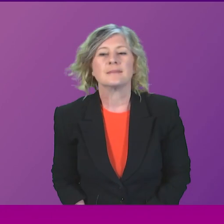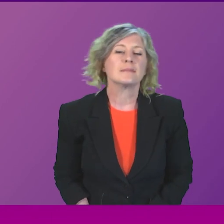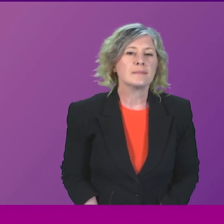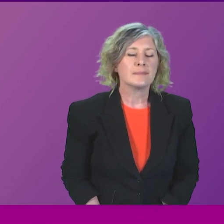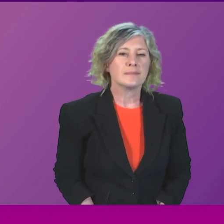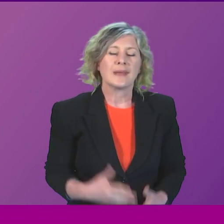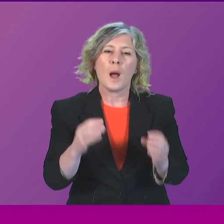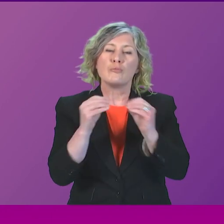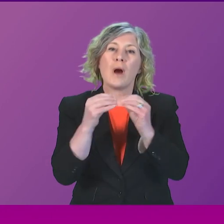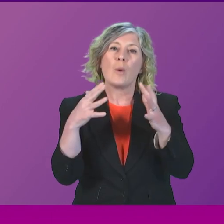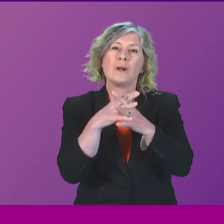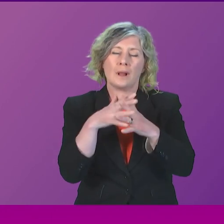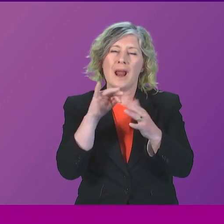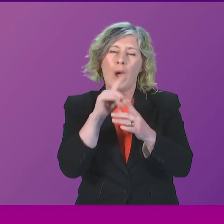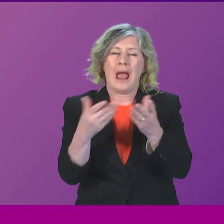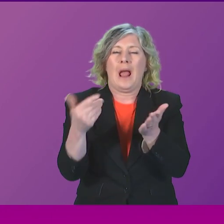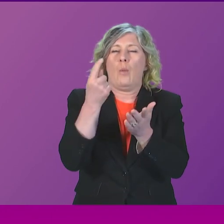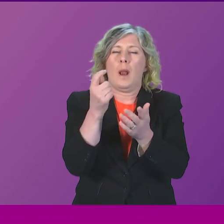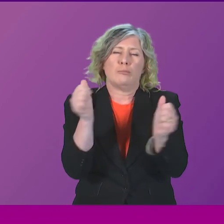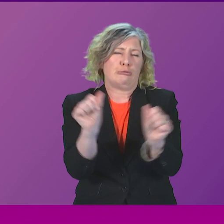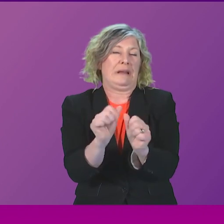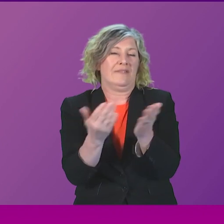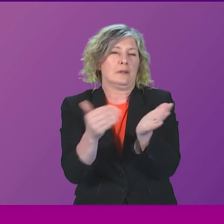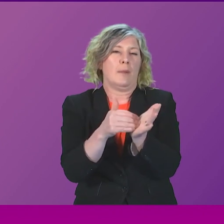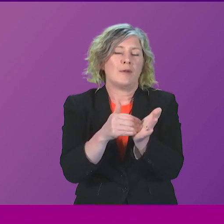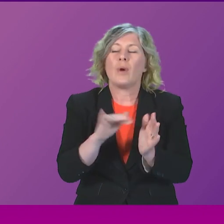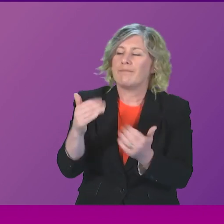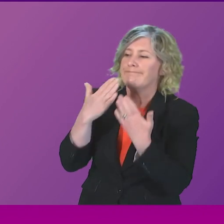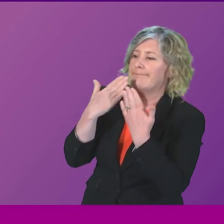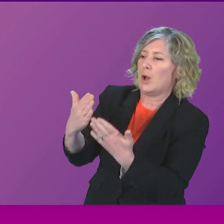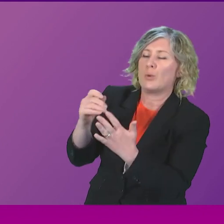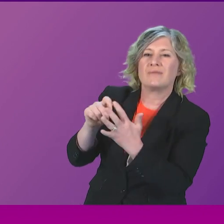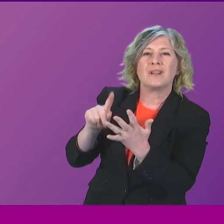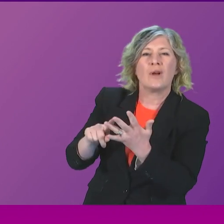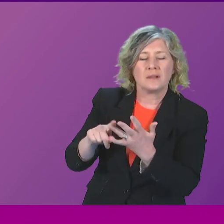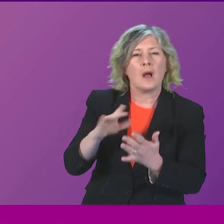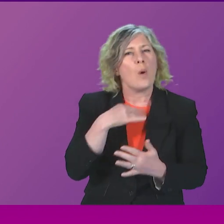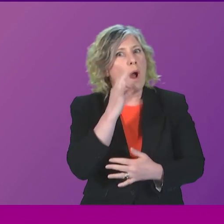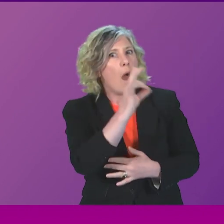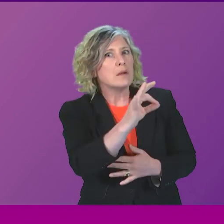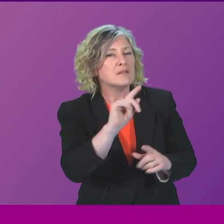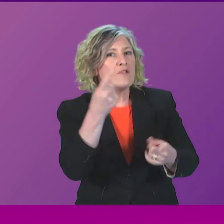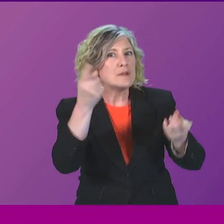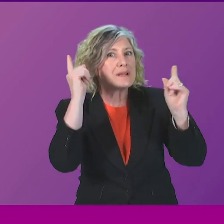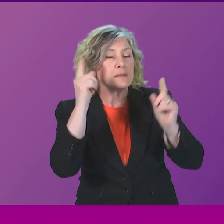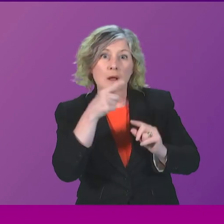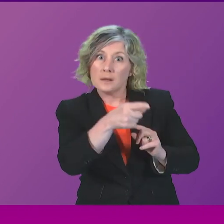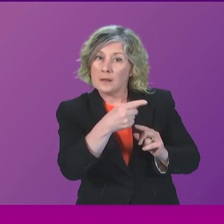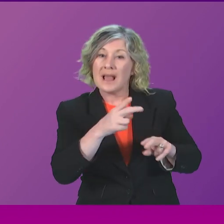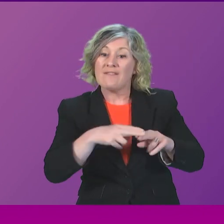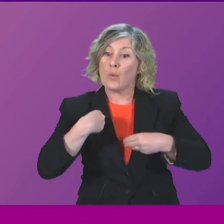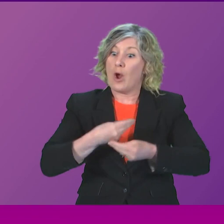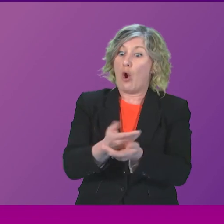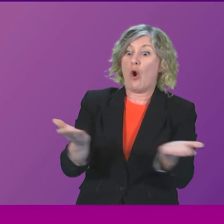then we will move on to constituency and general supplementaries. Thank you, President and Officer. I wonder if the First Minister agrees with me that if we were to offer pre-school